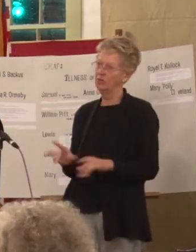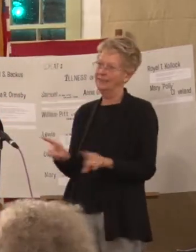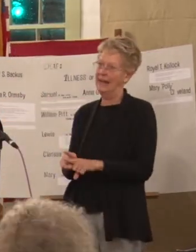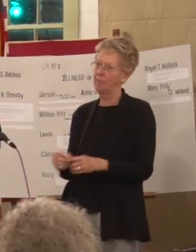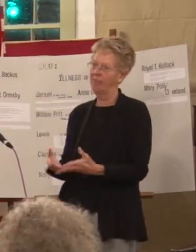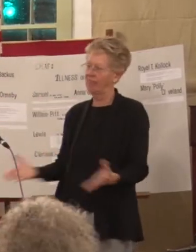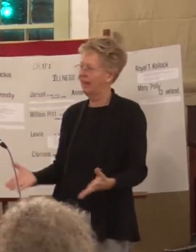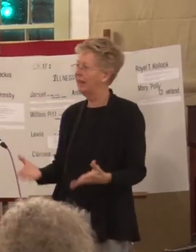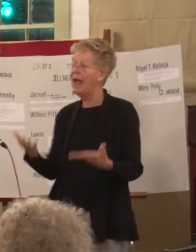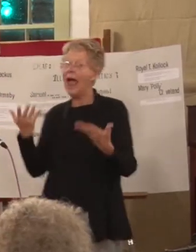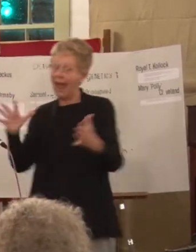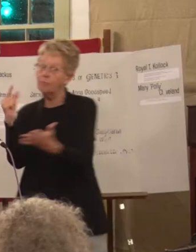After they graduated.